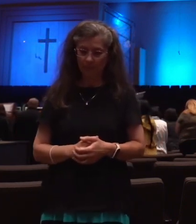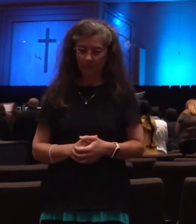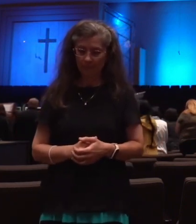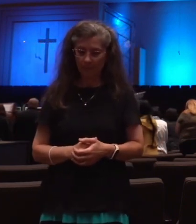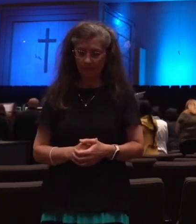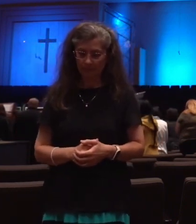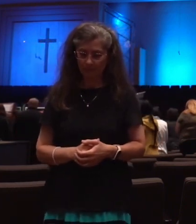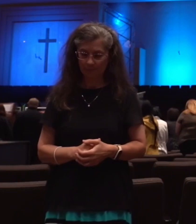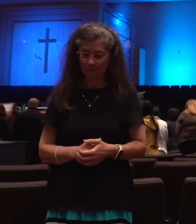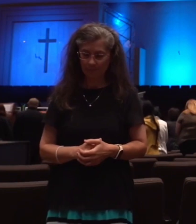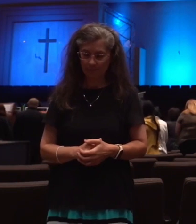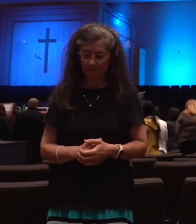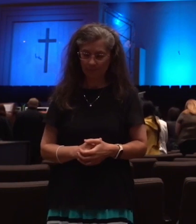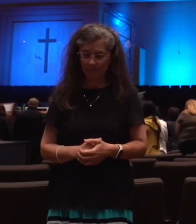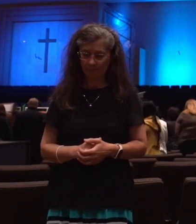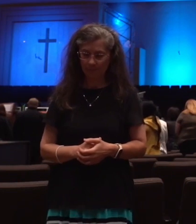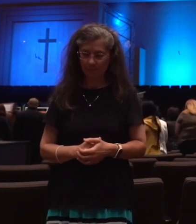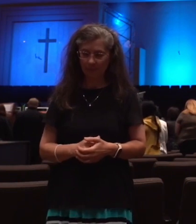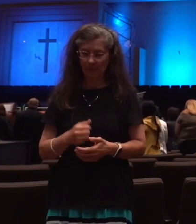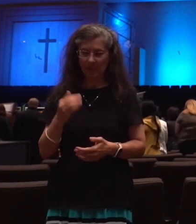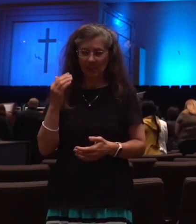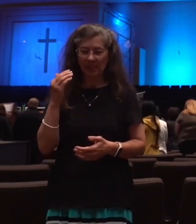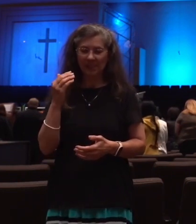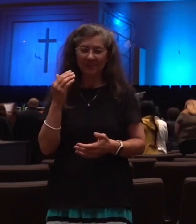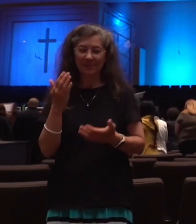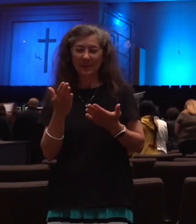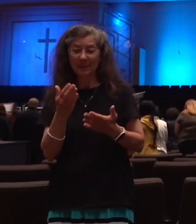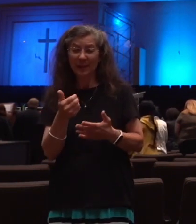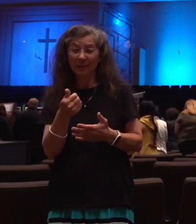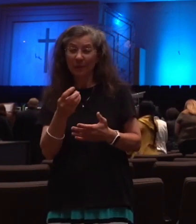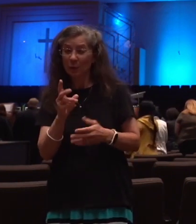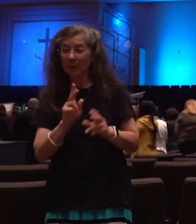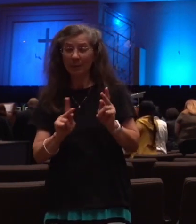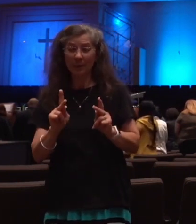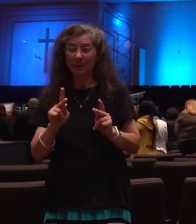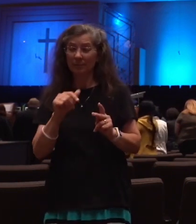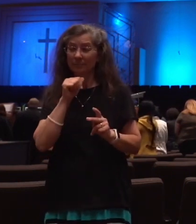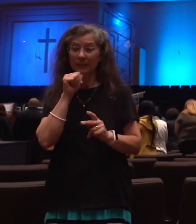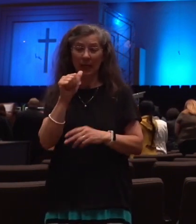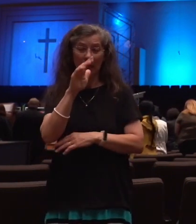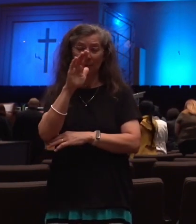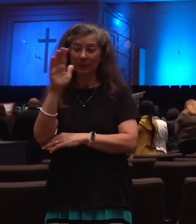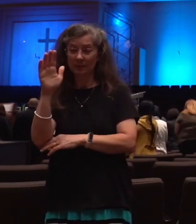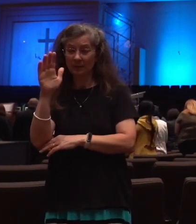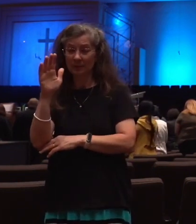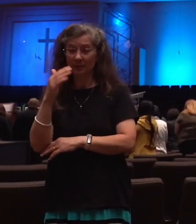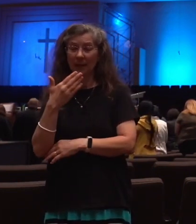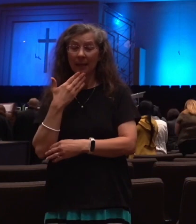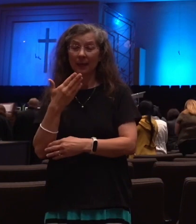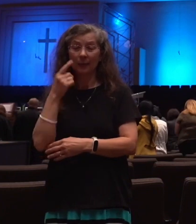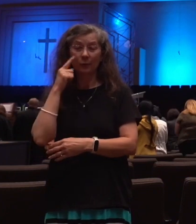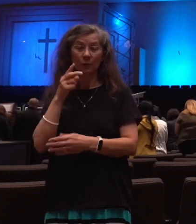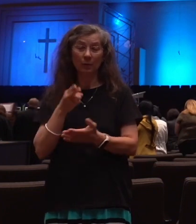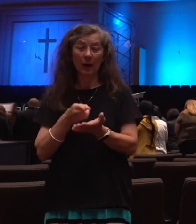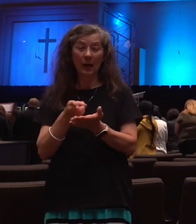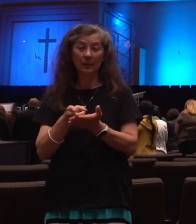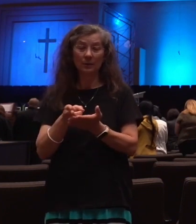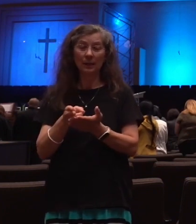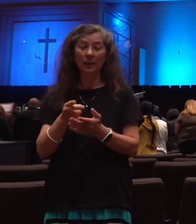Now, I noticed there might have been a few that didn't raise your hand. And I appreciate your honesty. But, you know, if you don't know Christ as your Savior